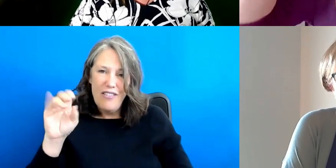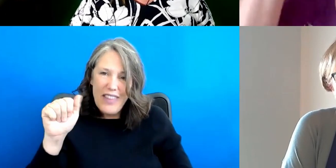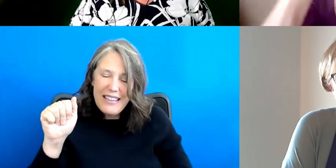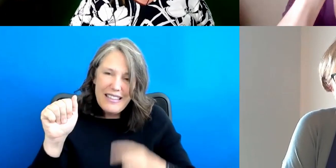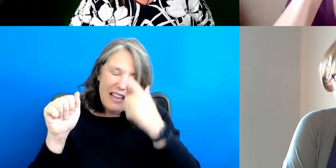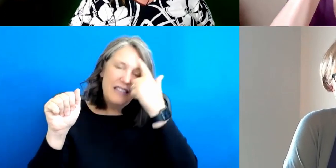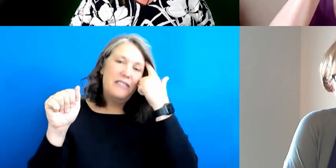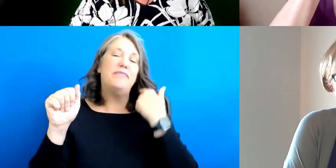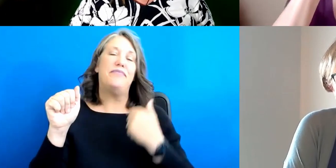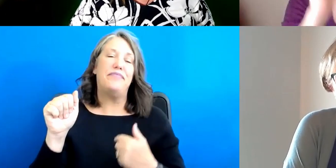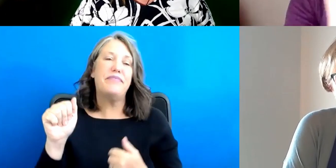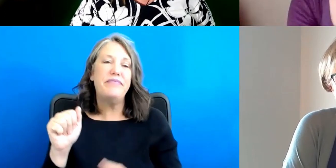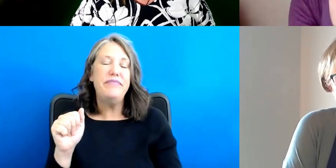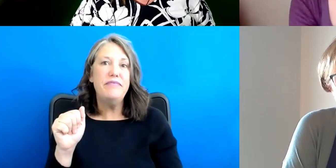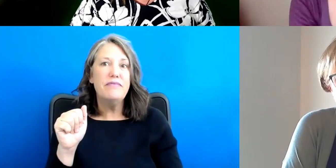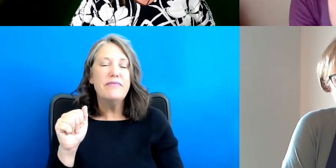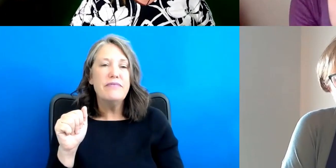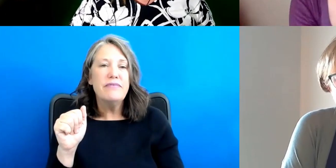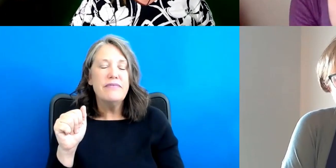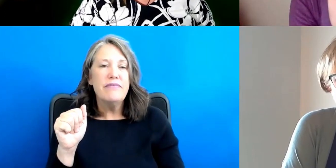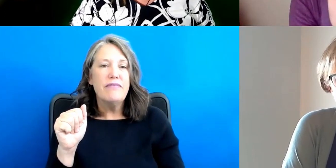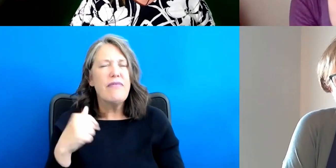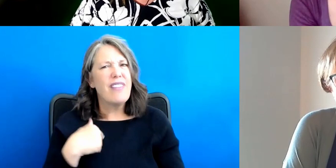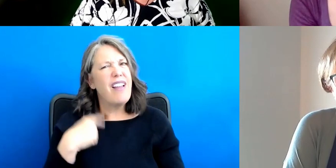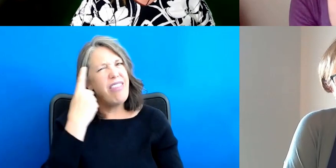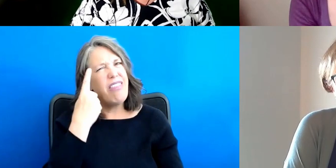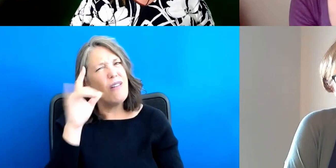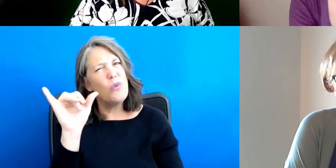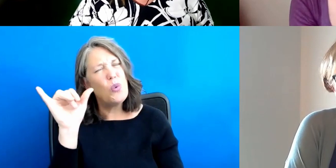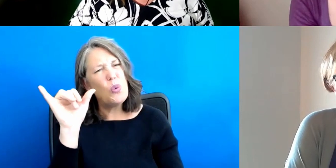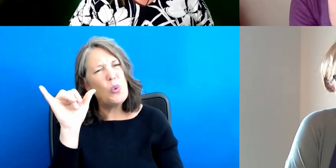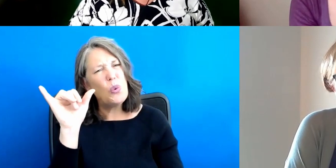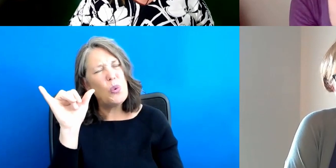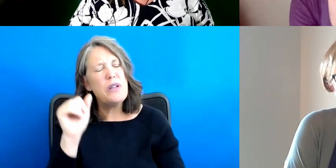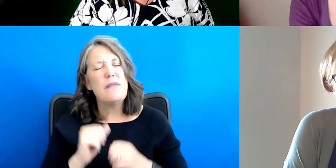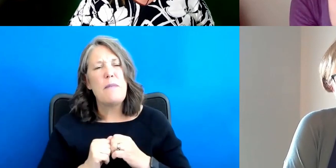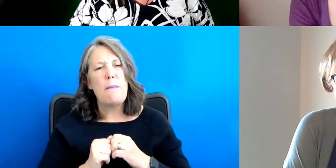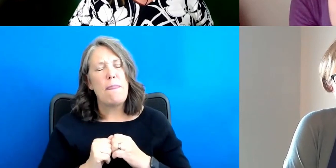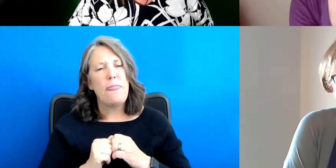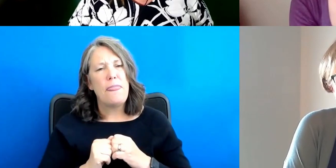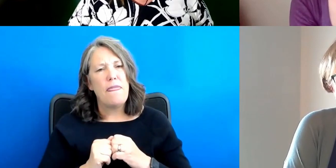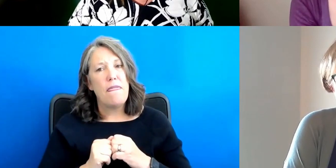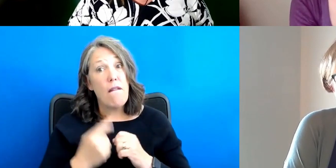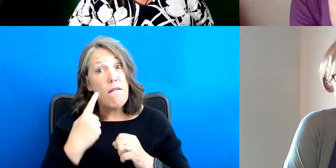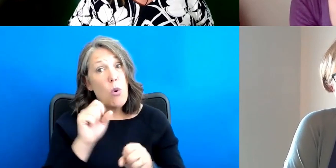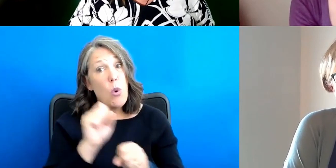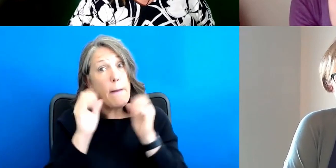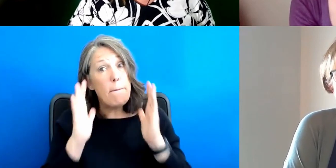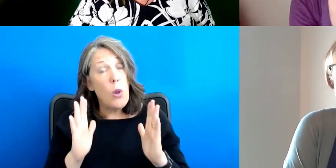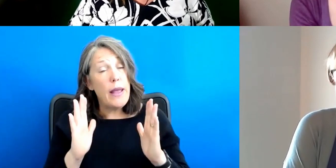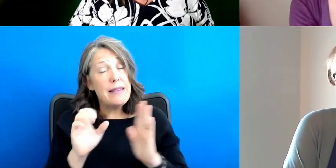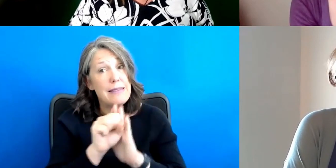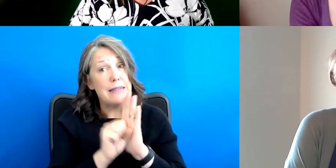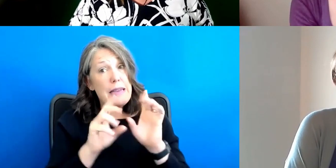But, um, the other thing I, you know, I thought about was the housing for the employees, state department